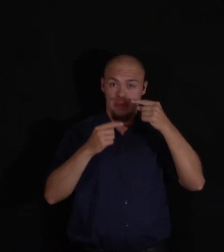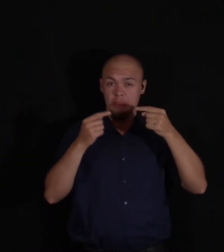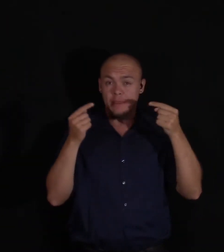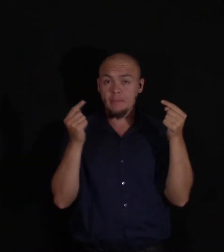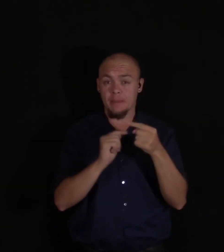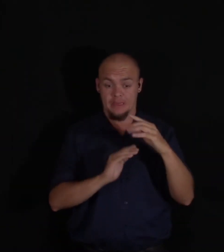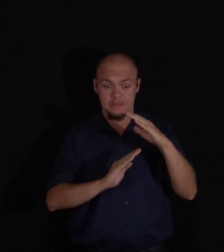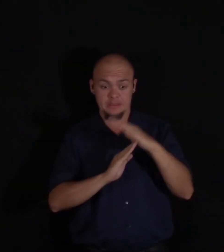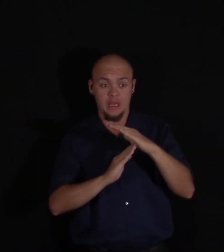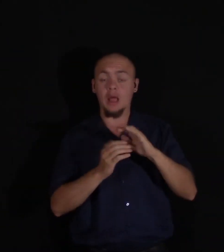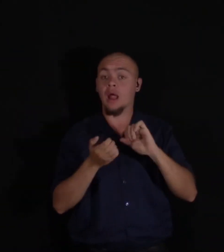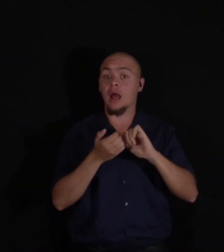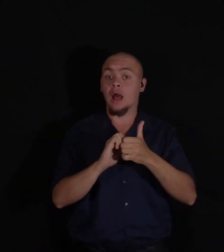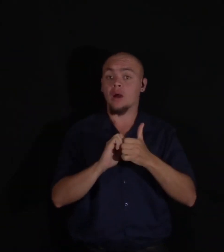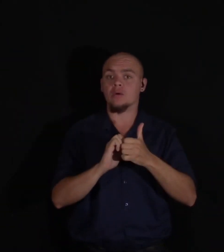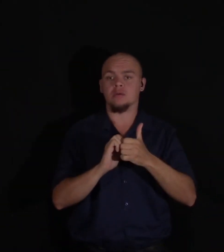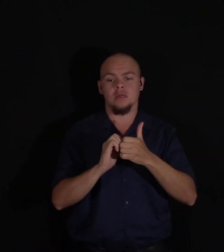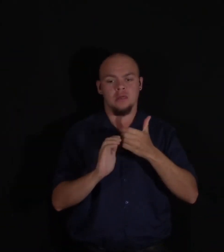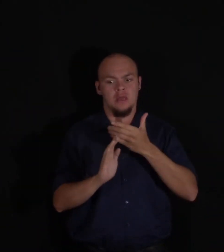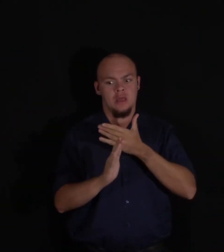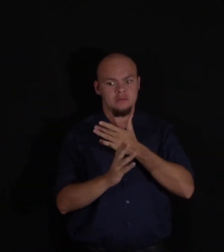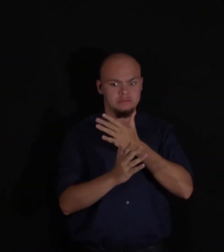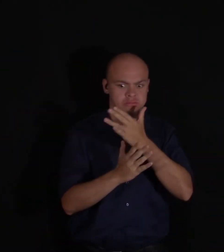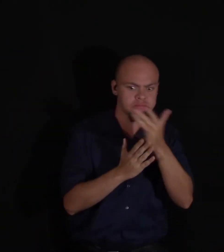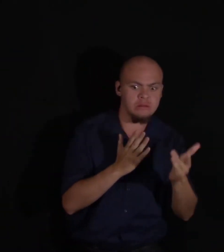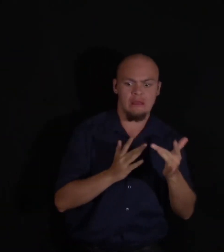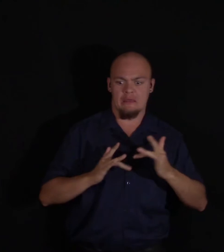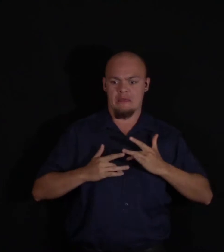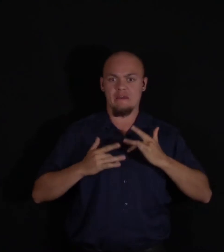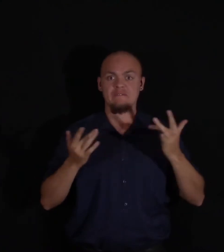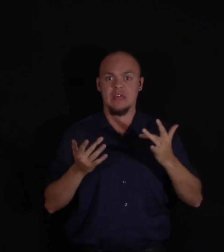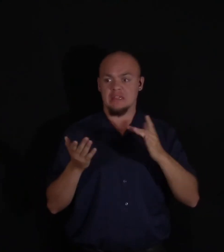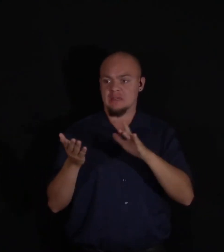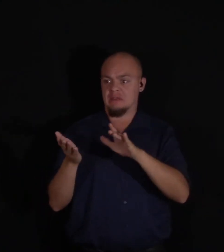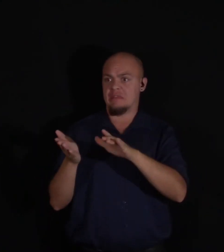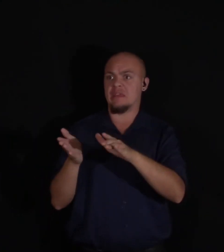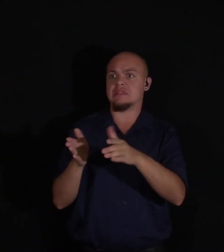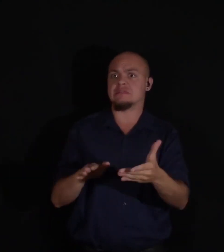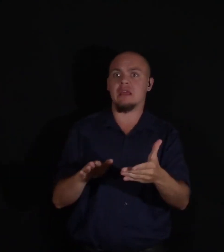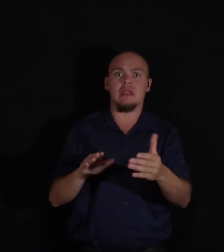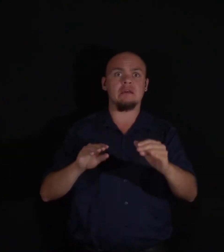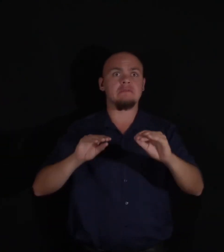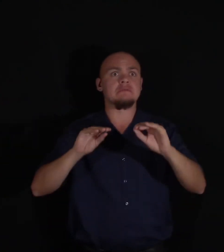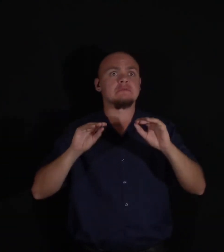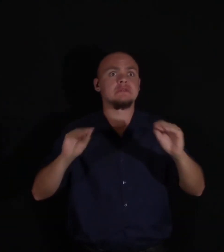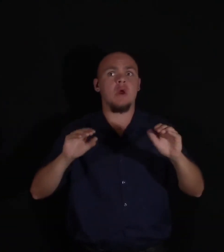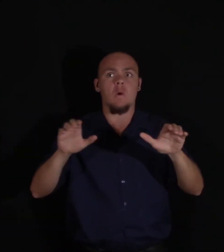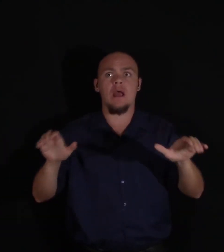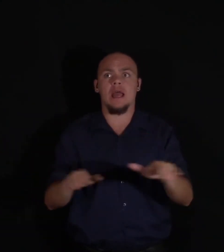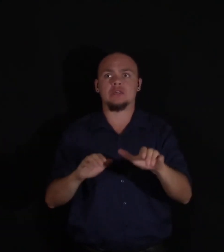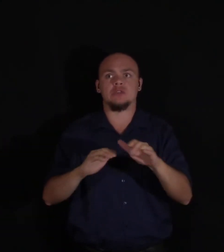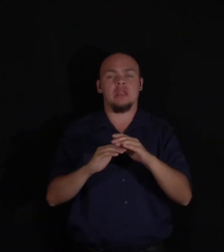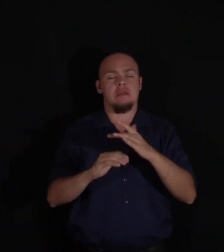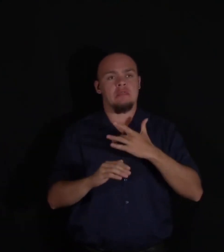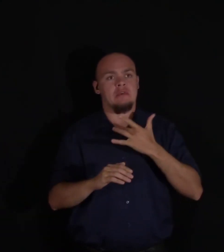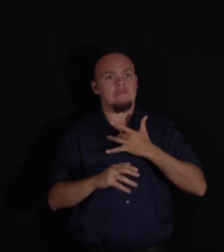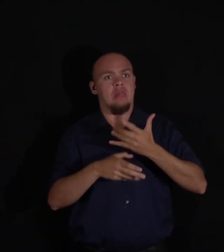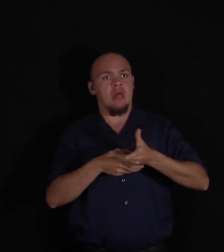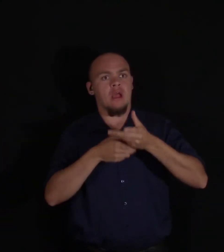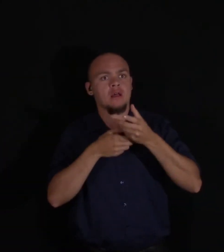up by a quick succession of events, the dead calmness of inaction and certainty which follows and deprives the soul both